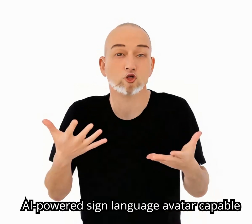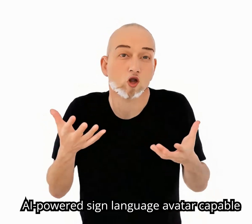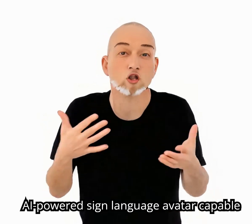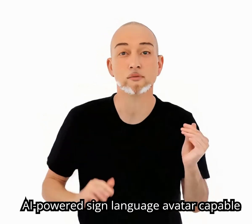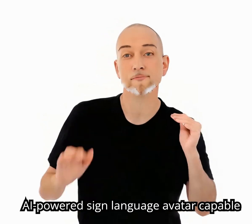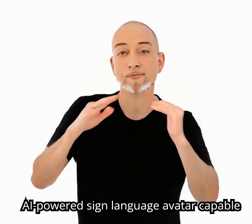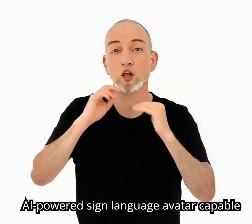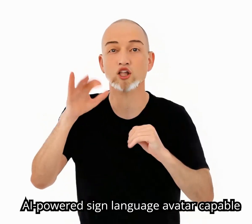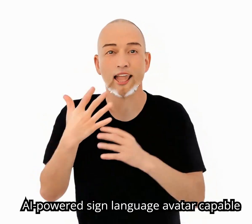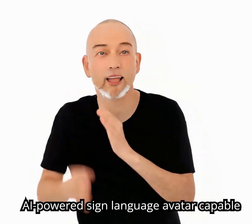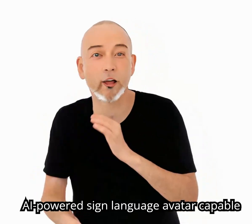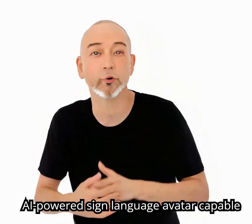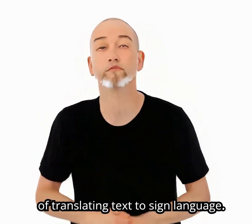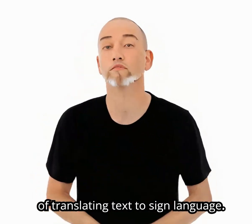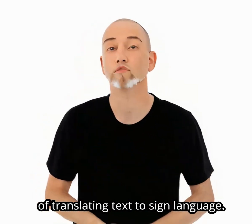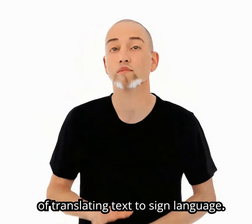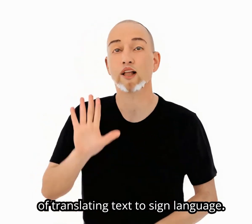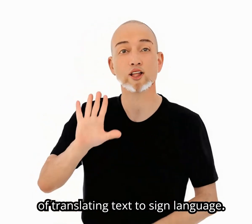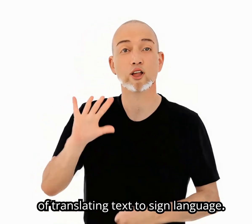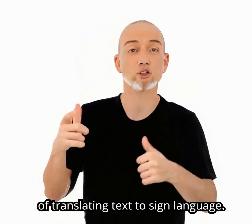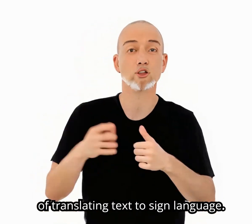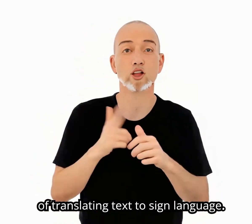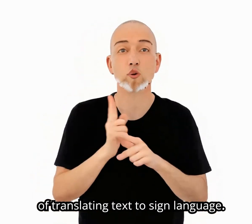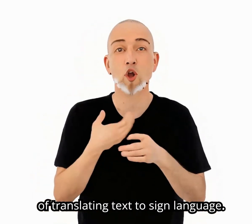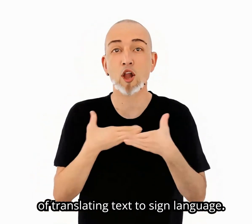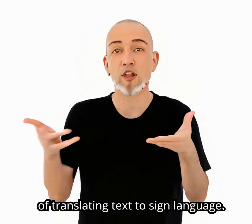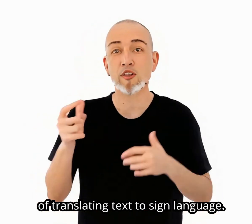language avatar capable of translating text to sign language.